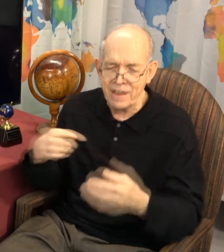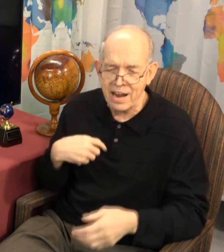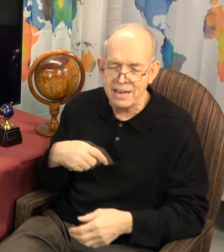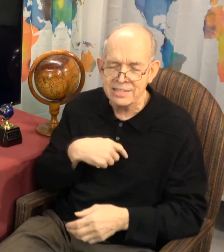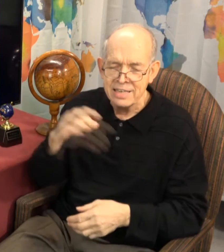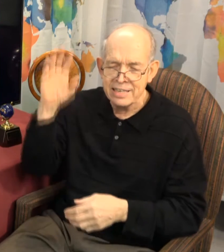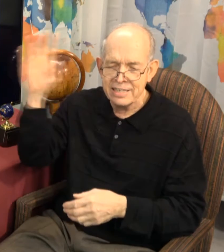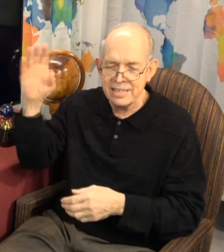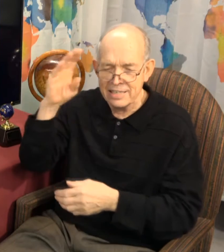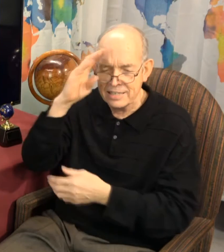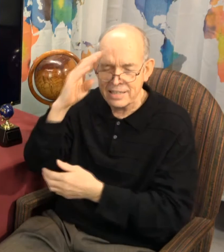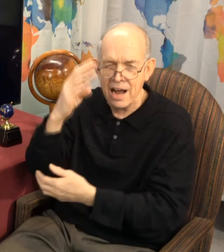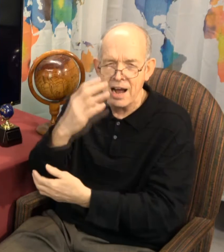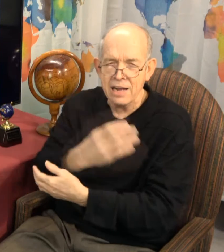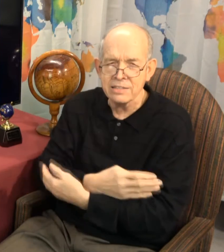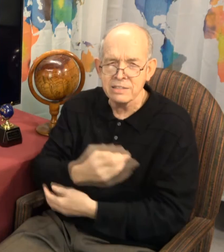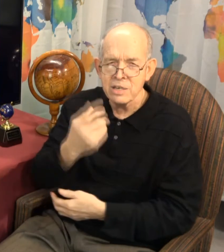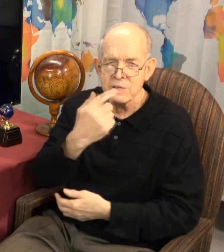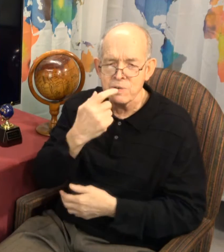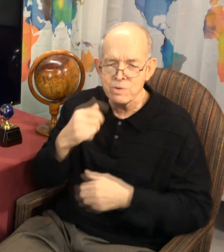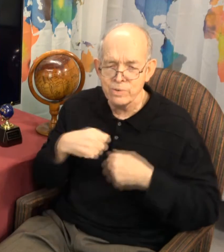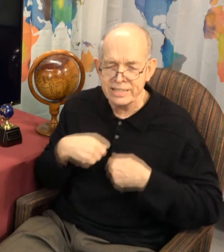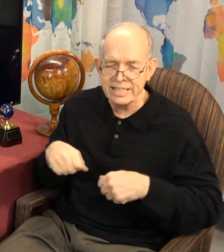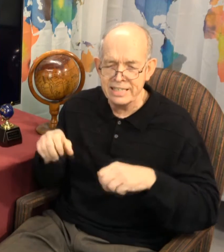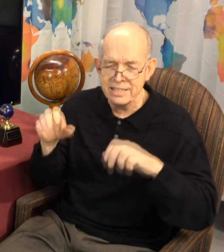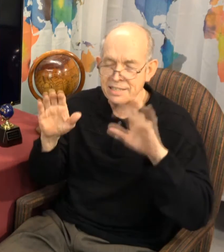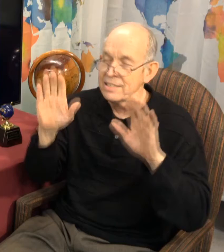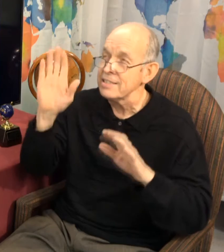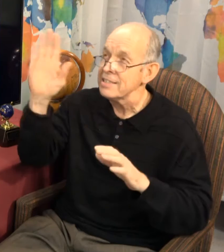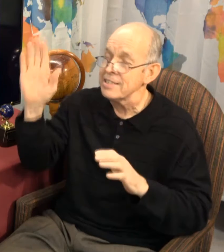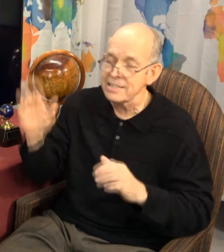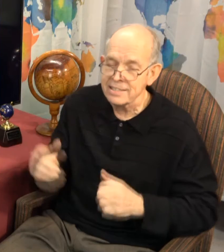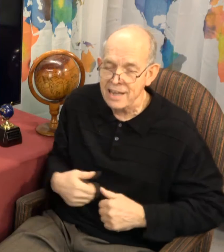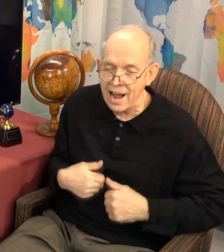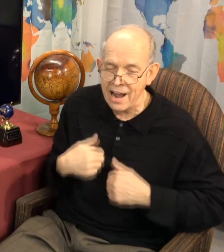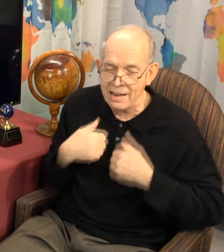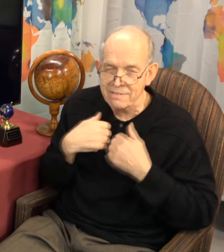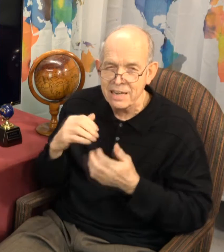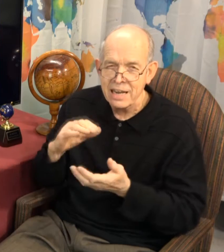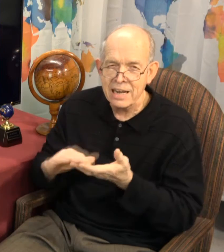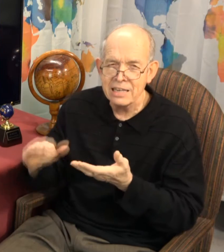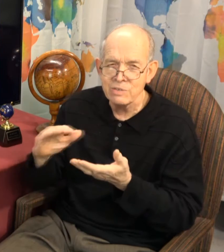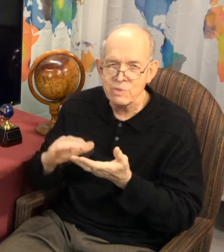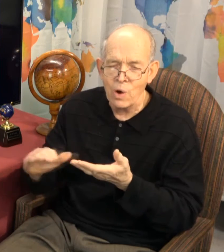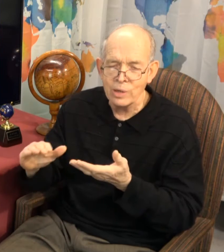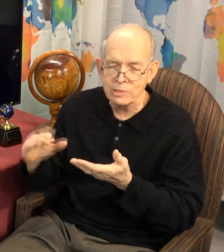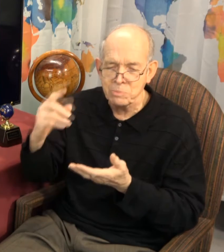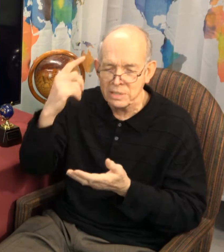out his son, who cheered his name and brought me